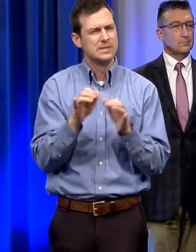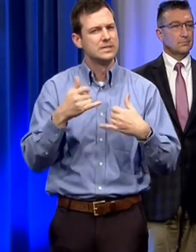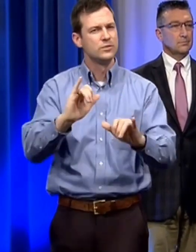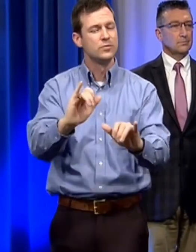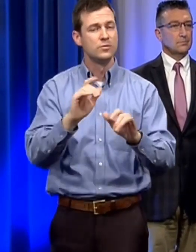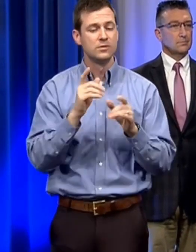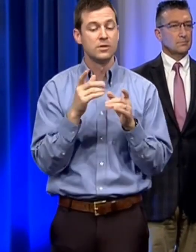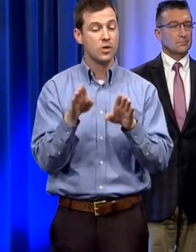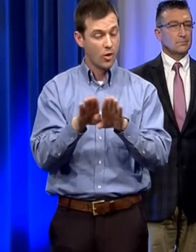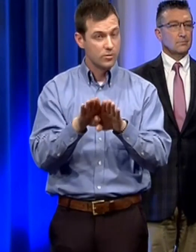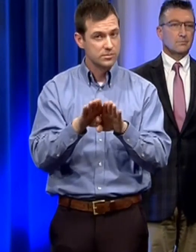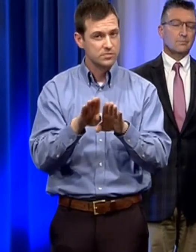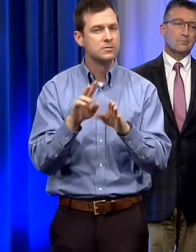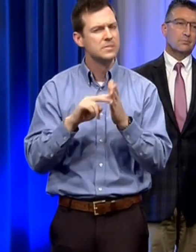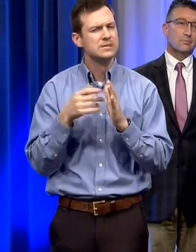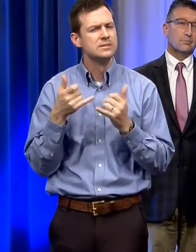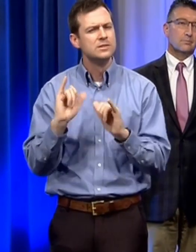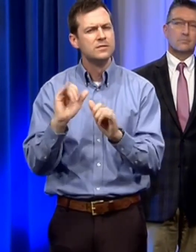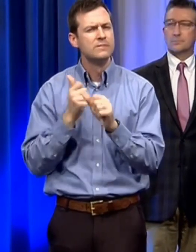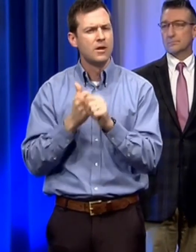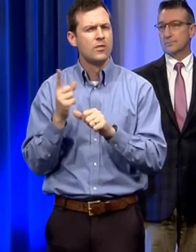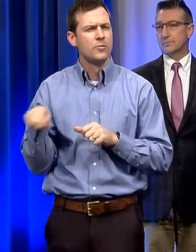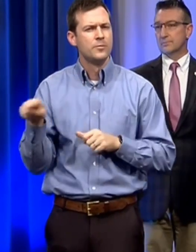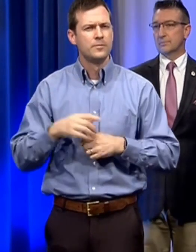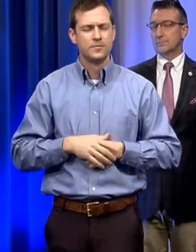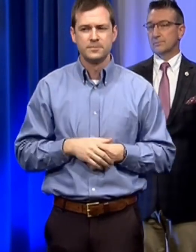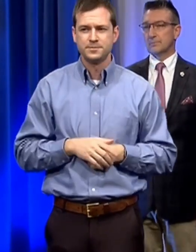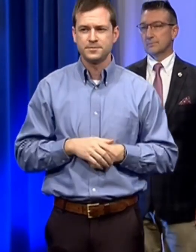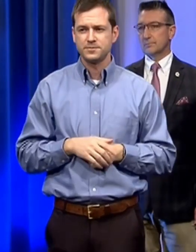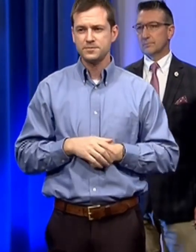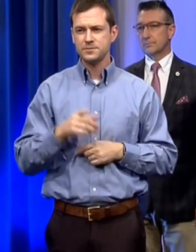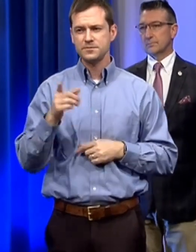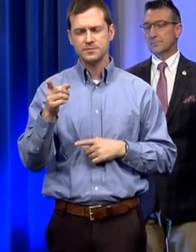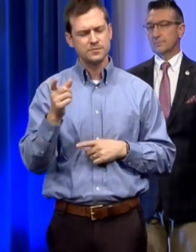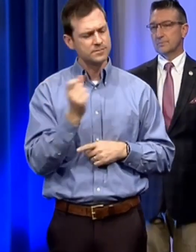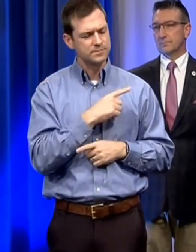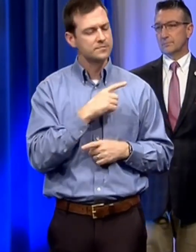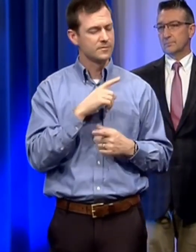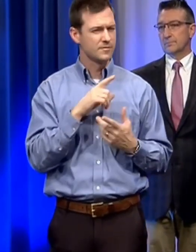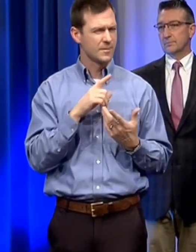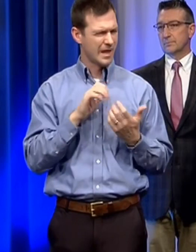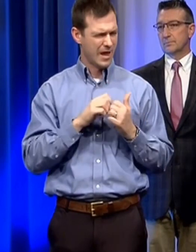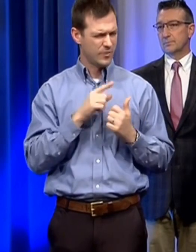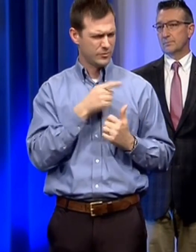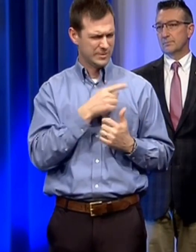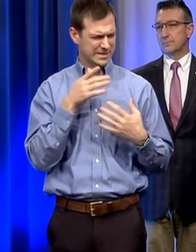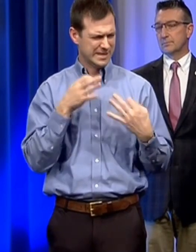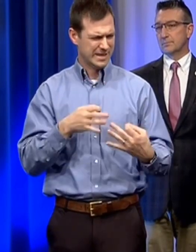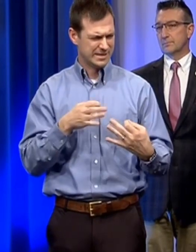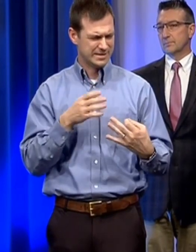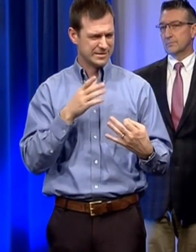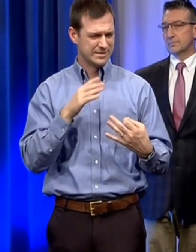opportunity to hopefully slow down the spread of the virus what factors are you going to look at when determining whether or not to expand